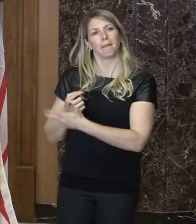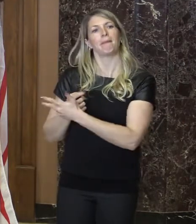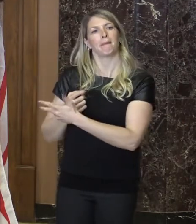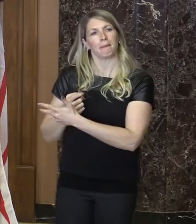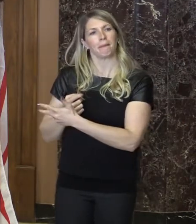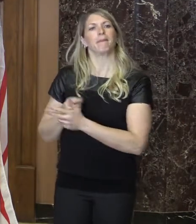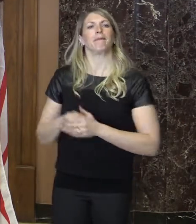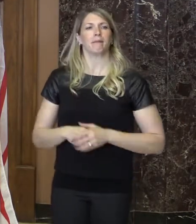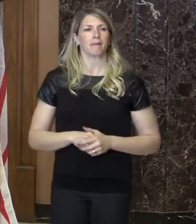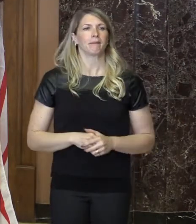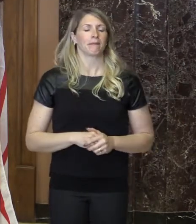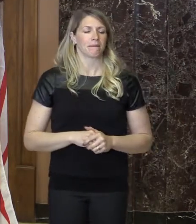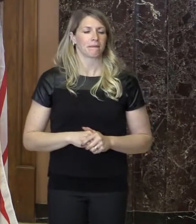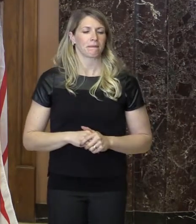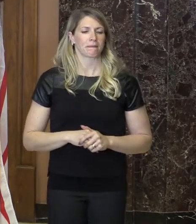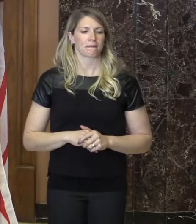Harris.